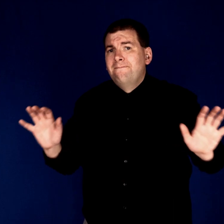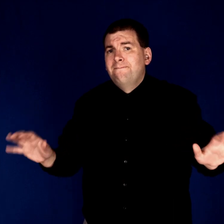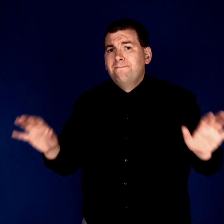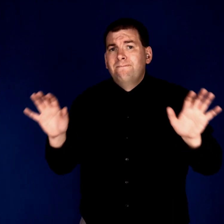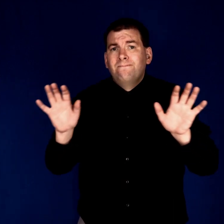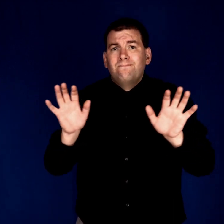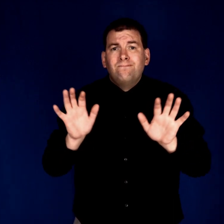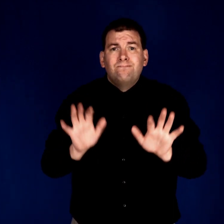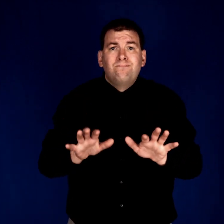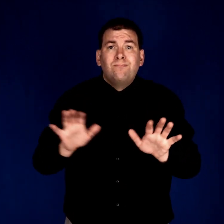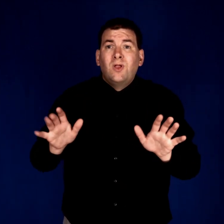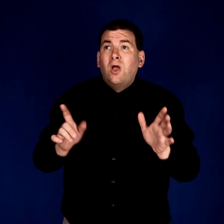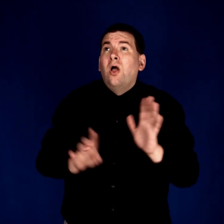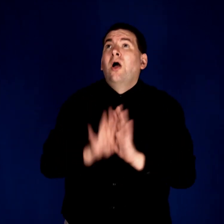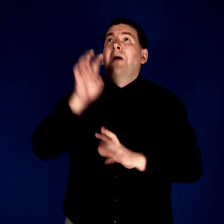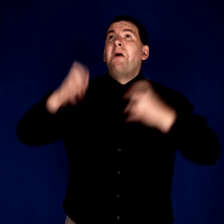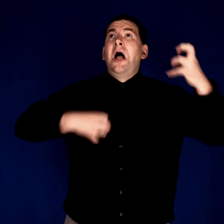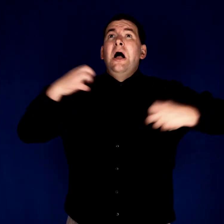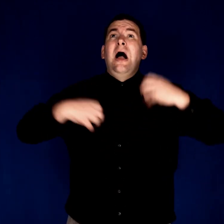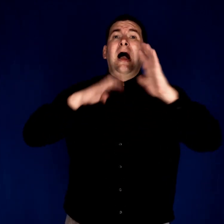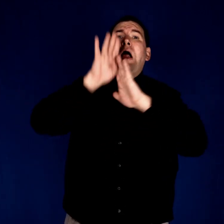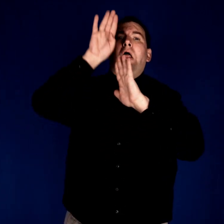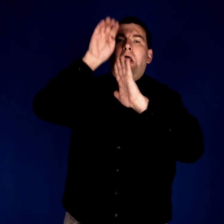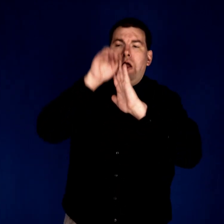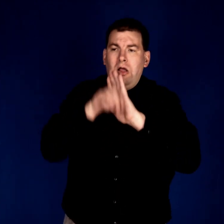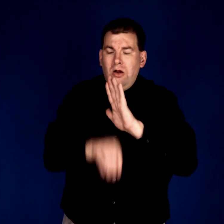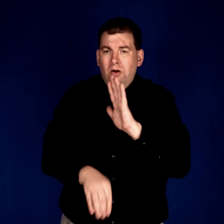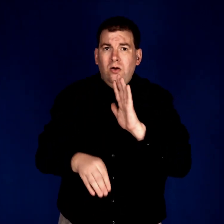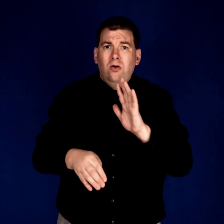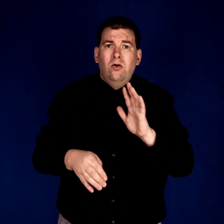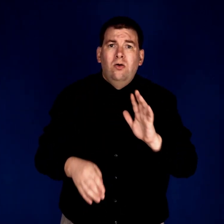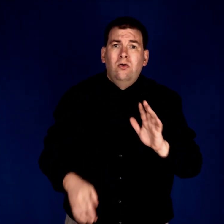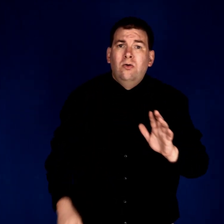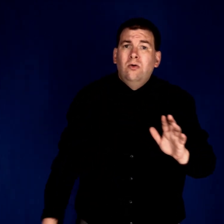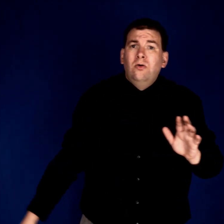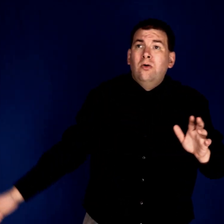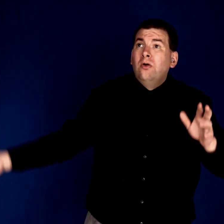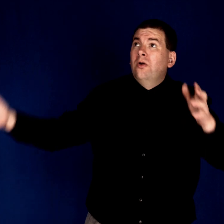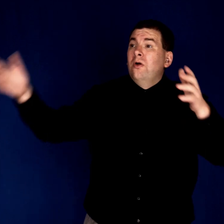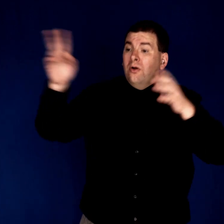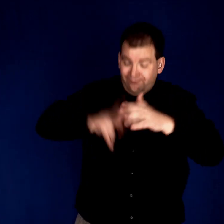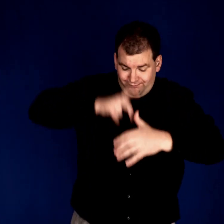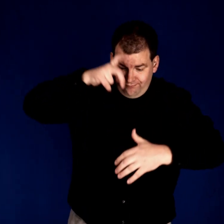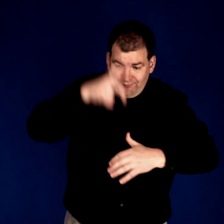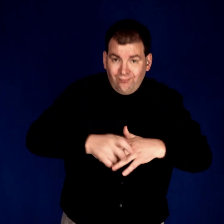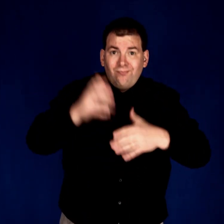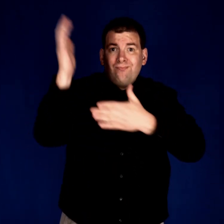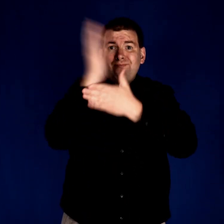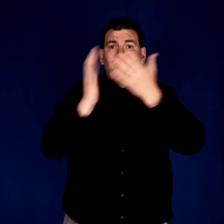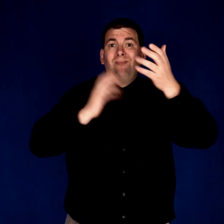We've had ups and downs Dripped up and cracked our